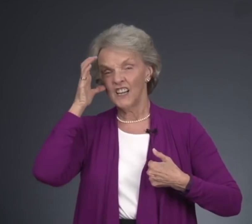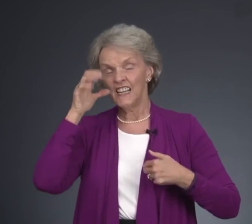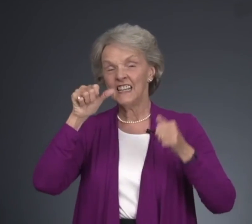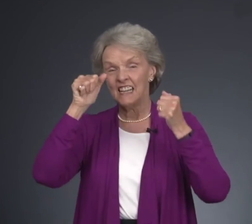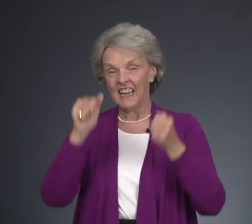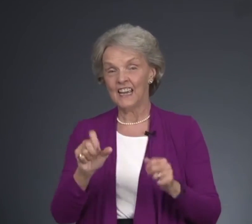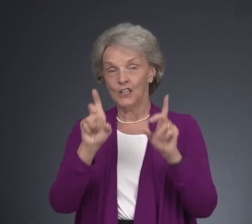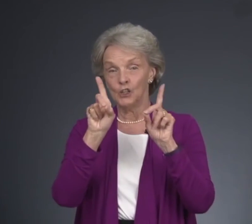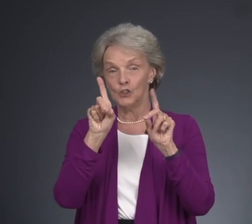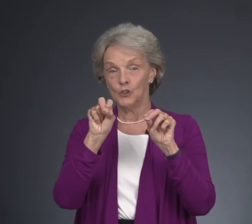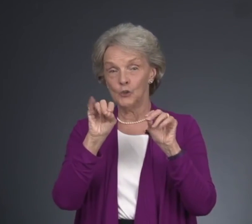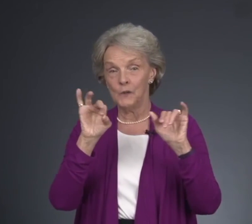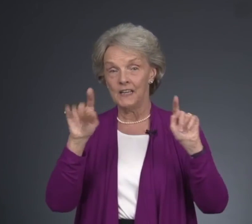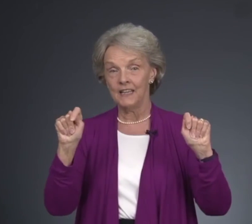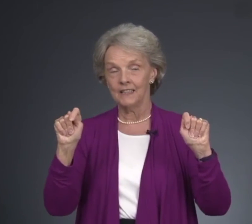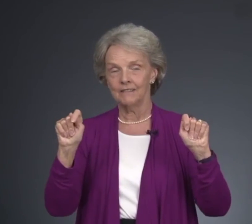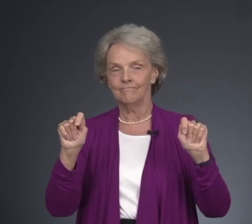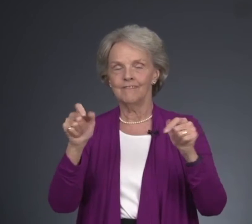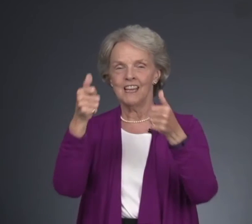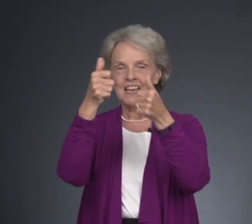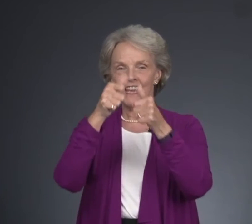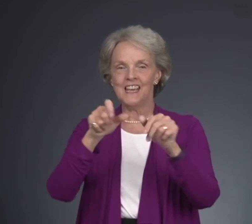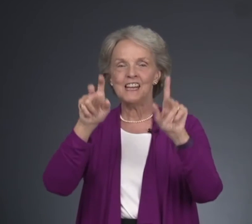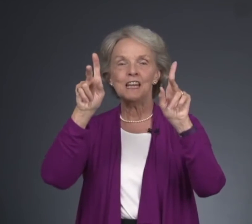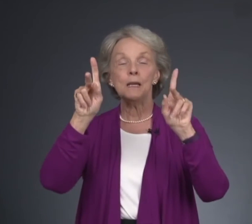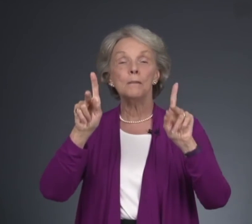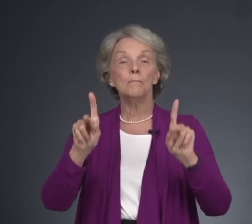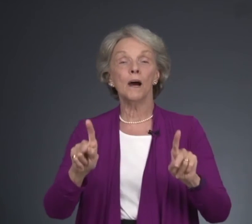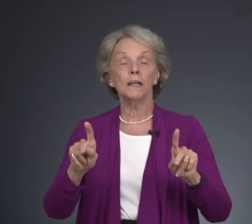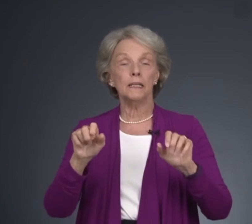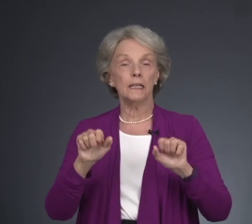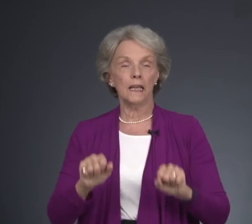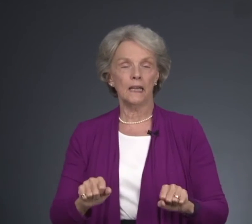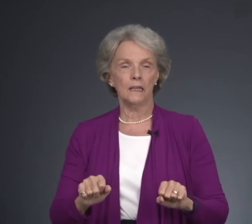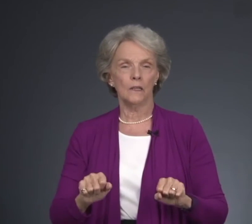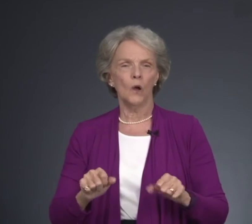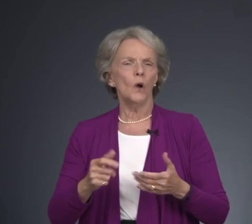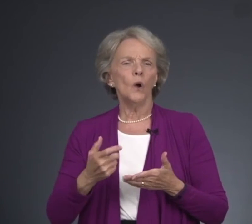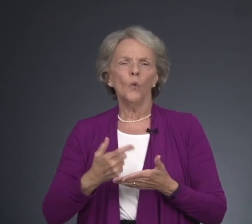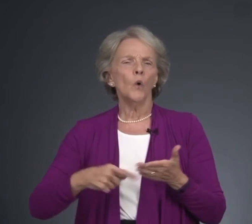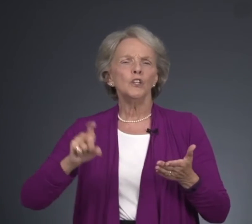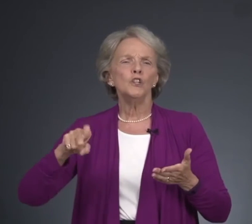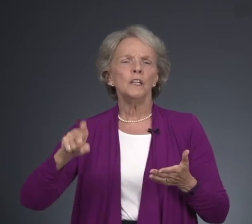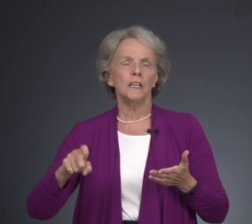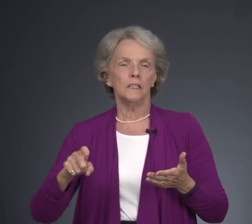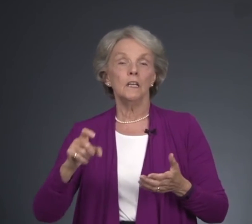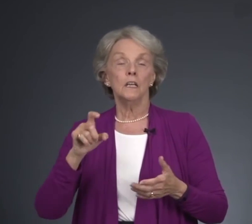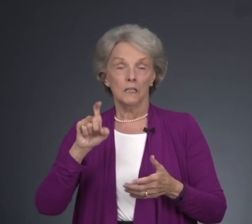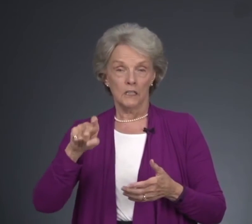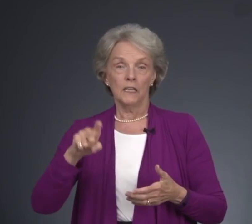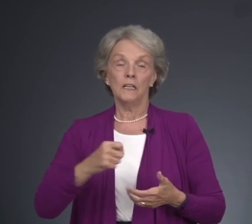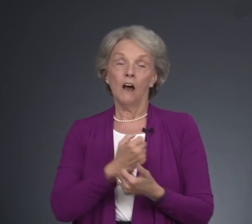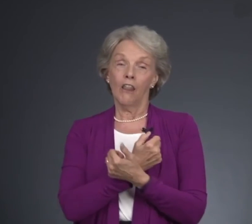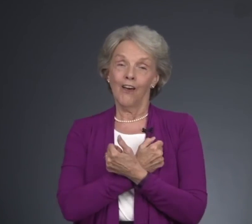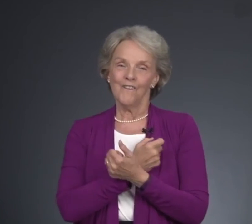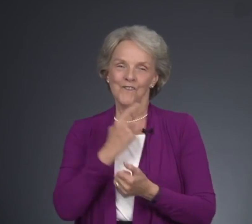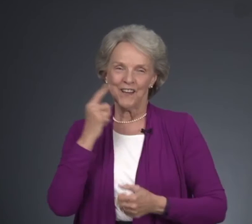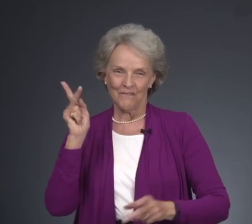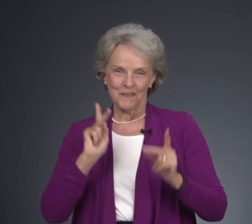Carleen, can do it, anybody can. What do you need? You need a love for deaf